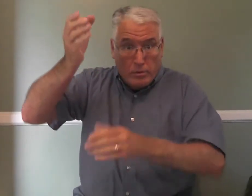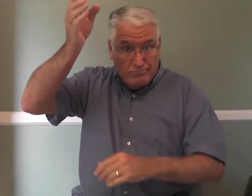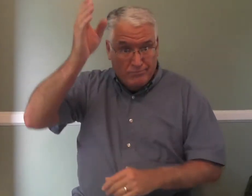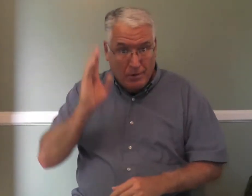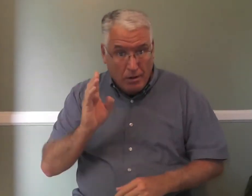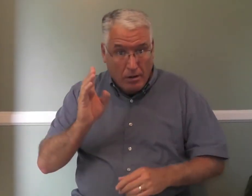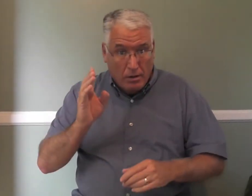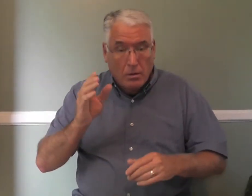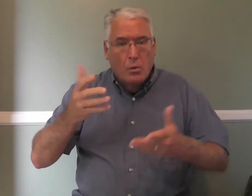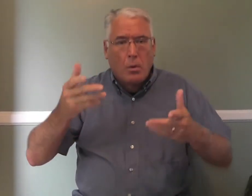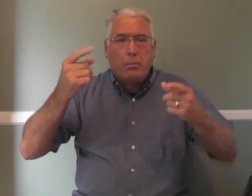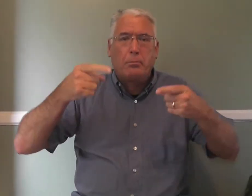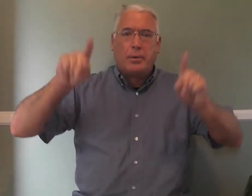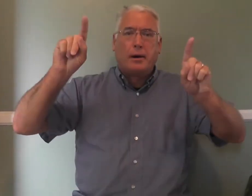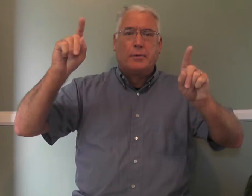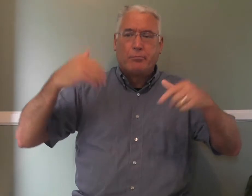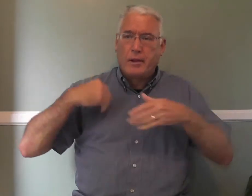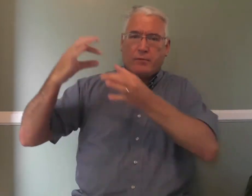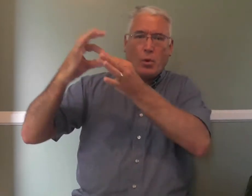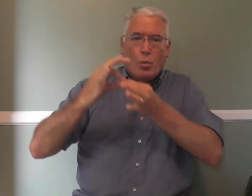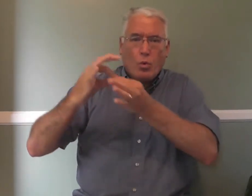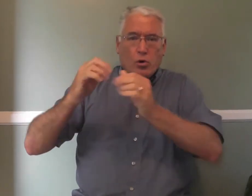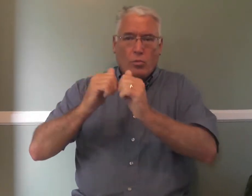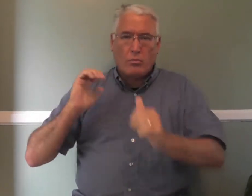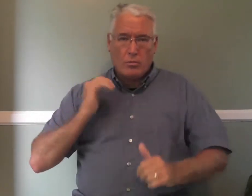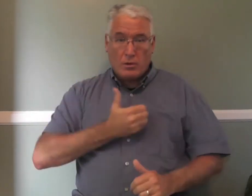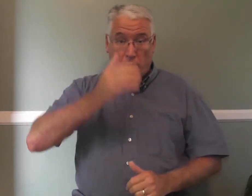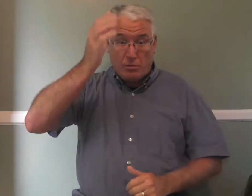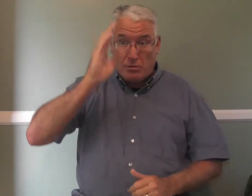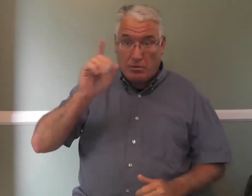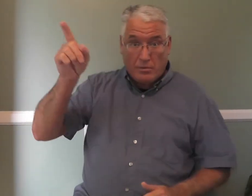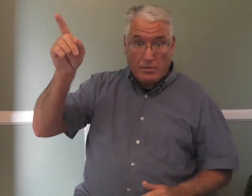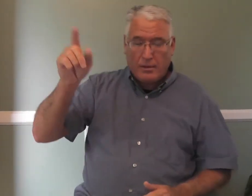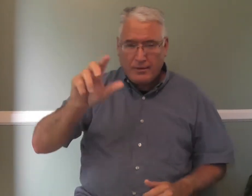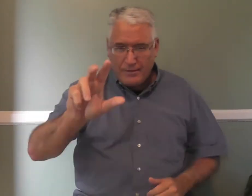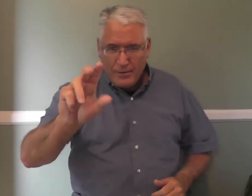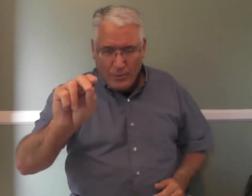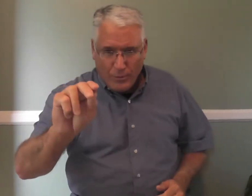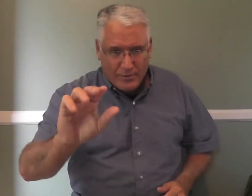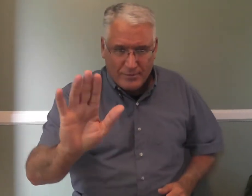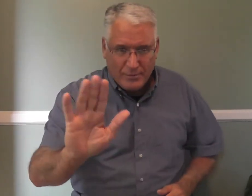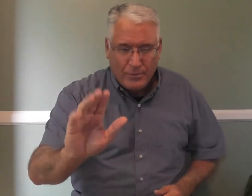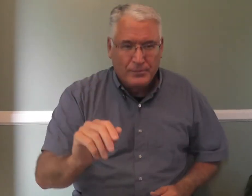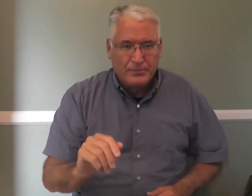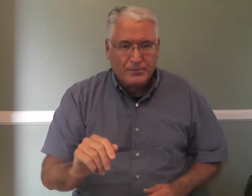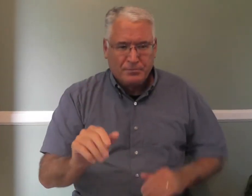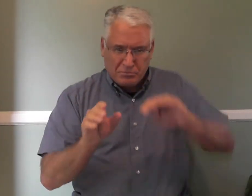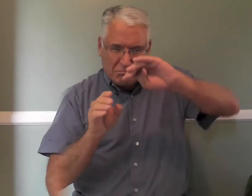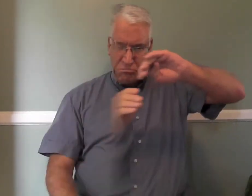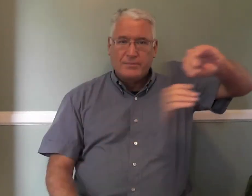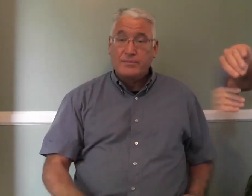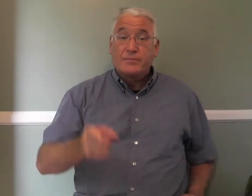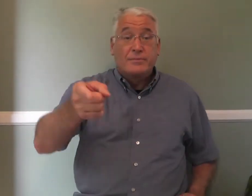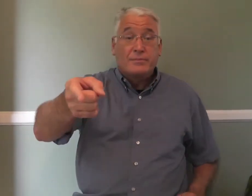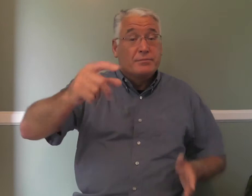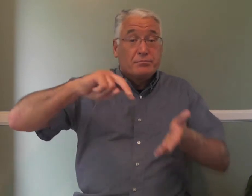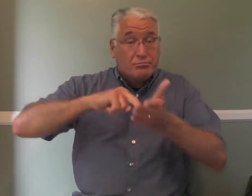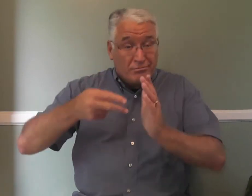need to do the work, and then, pa, we have a relationship with our God. No. Let's put that aside.